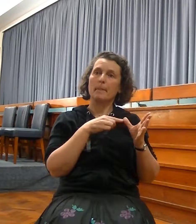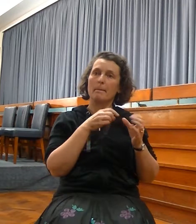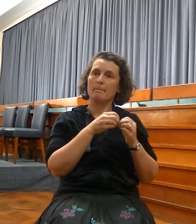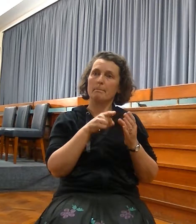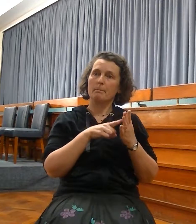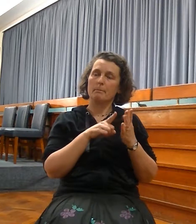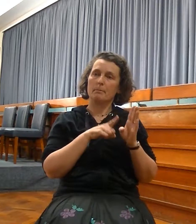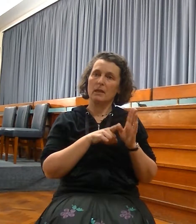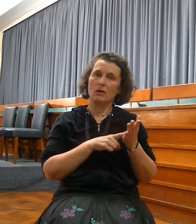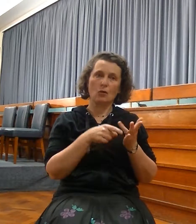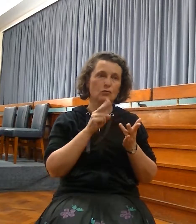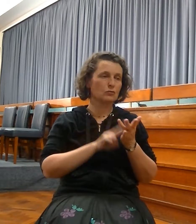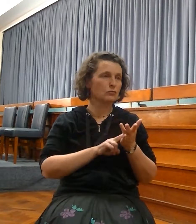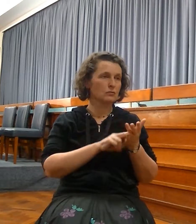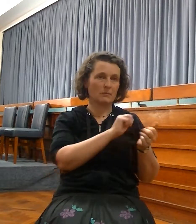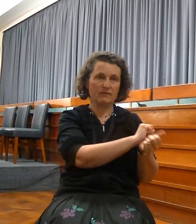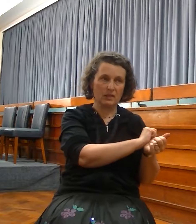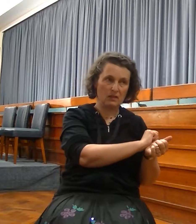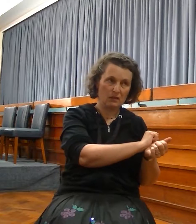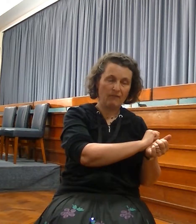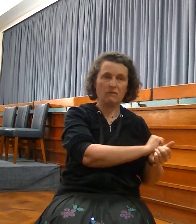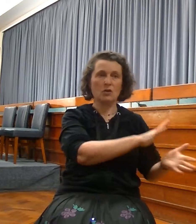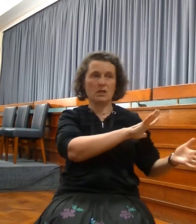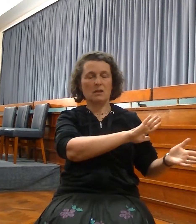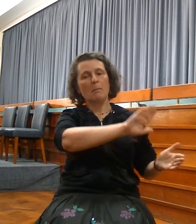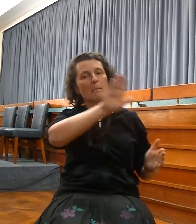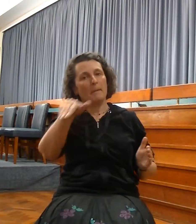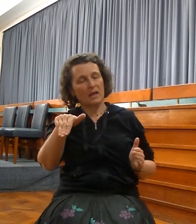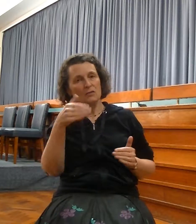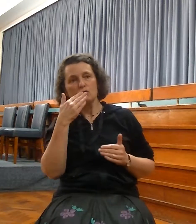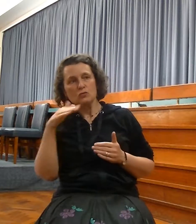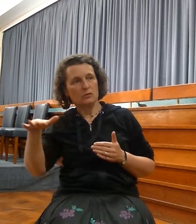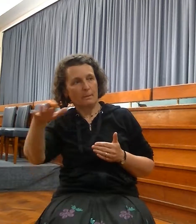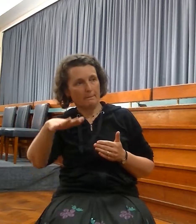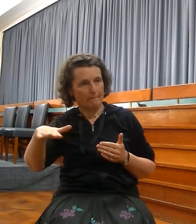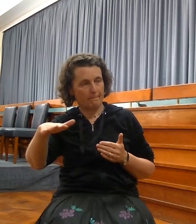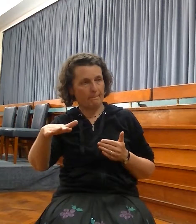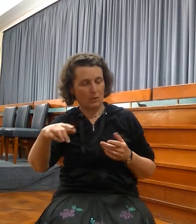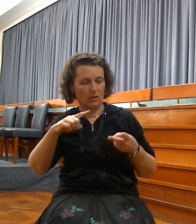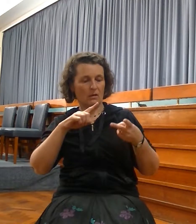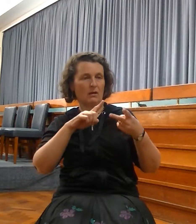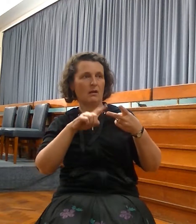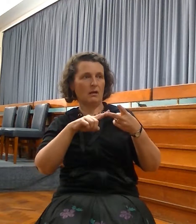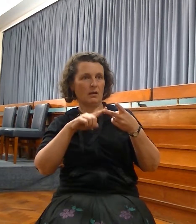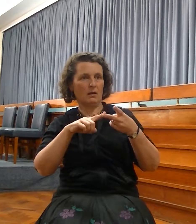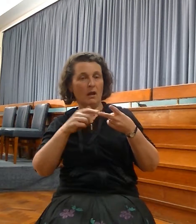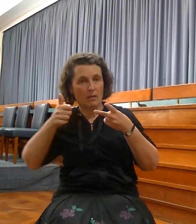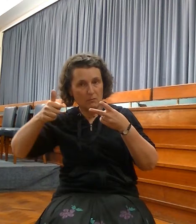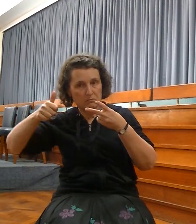entirely fulfilled until you come to the church of Christ, inward, spiritual, conversion. Of